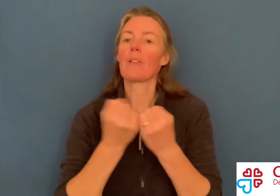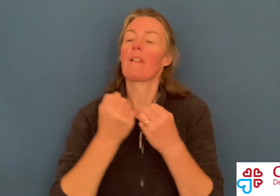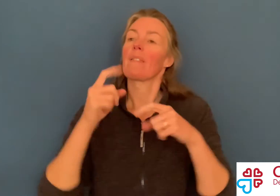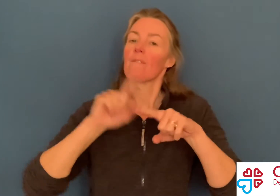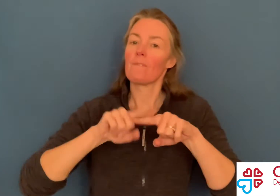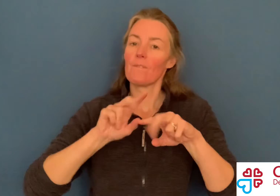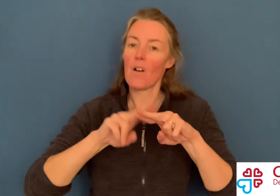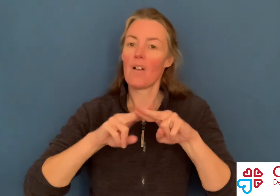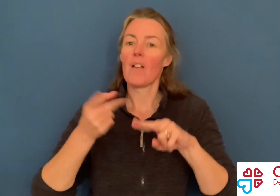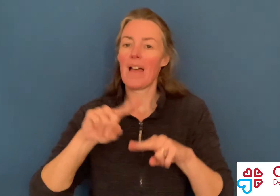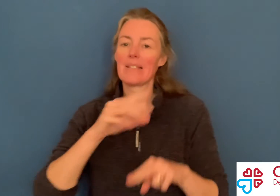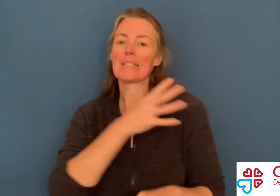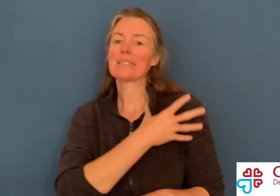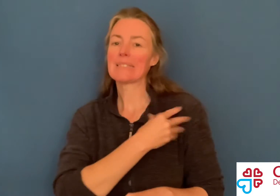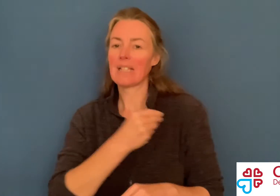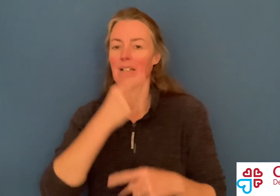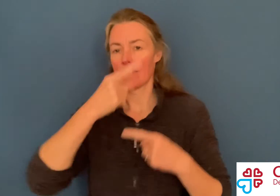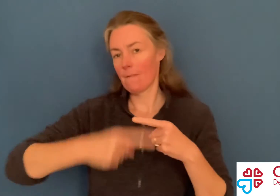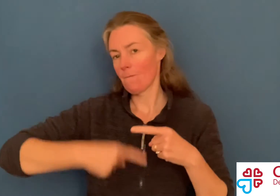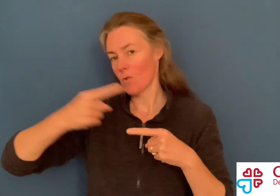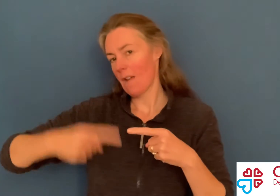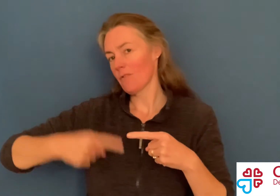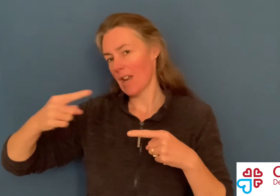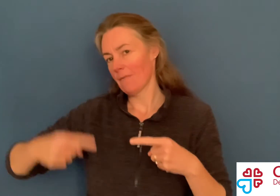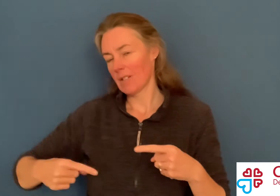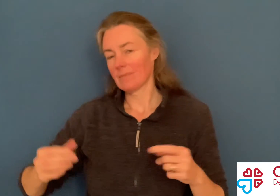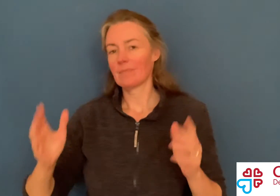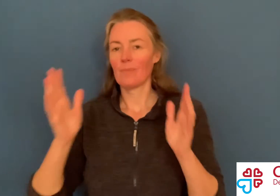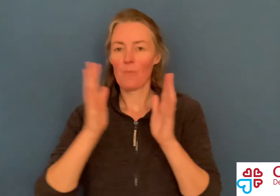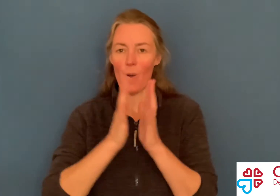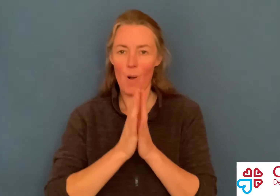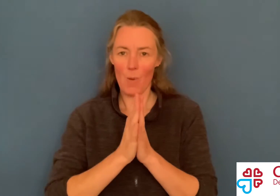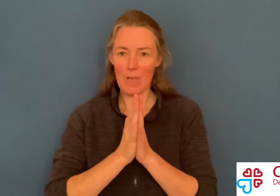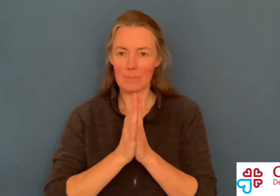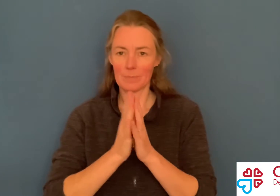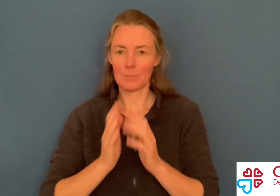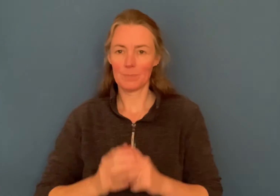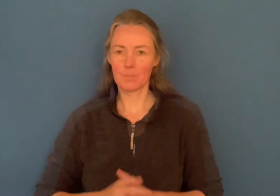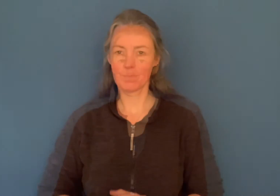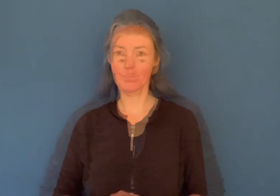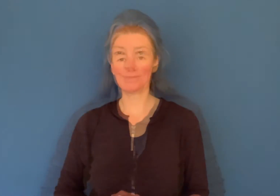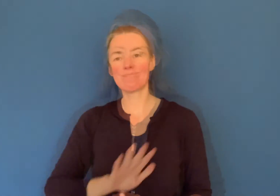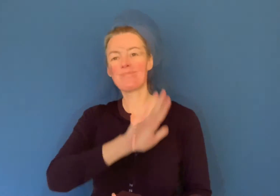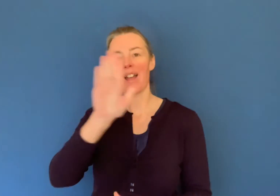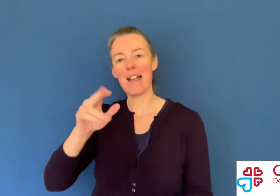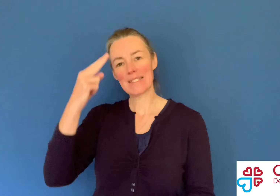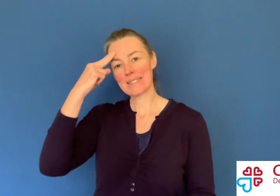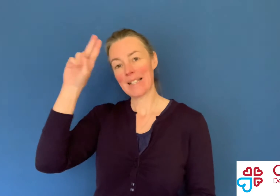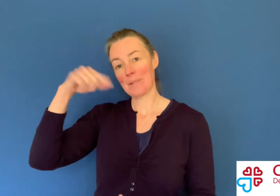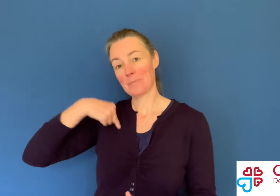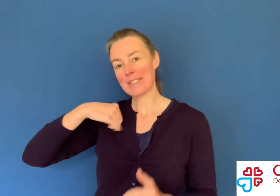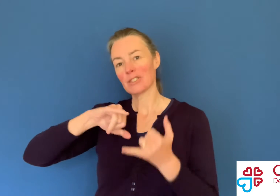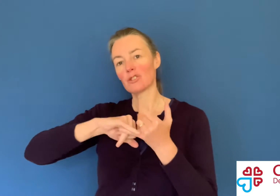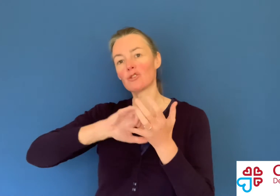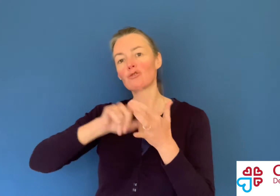Father and the Son, forever and ever. Amen. Hi there, I'm Shell.